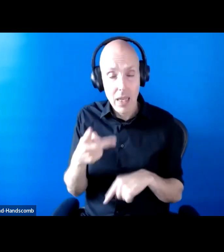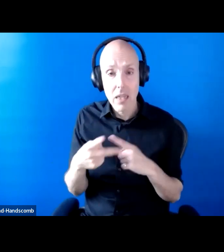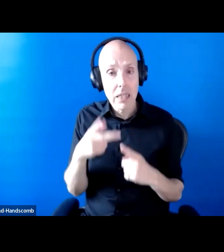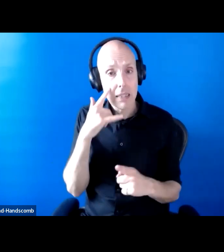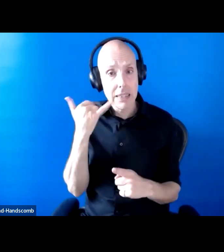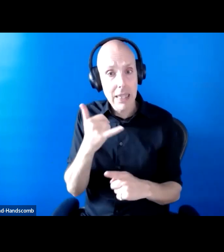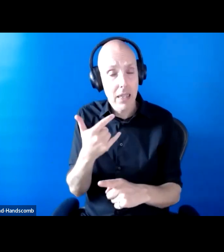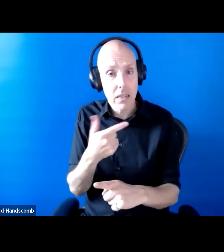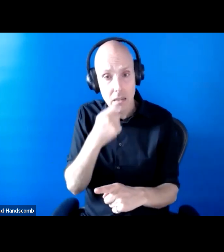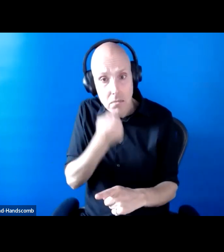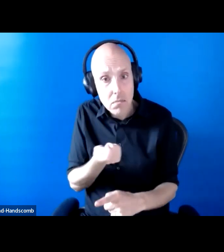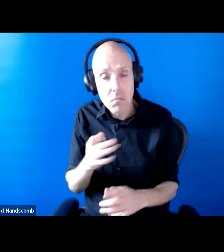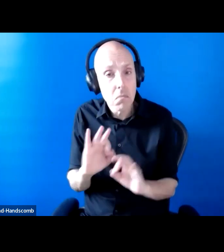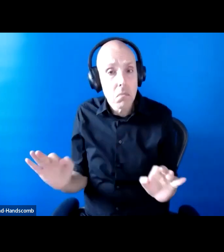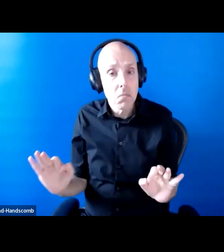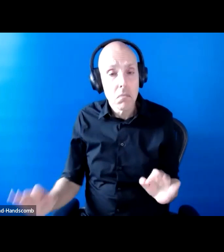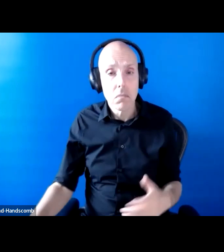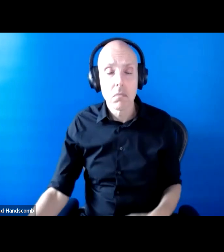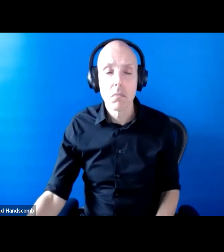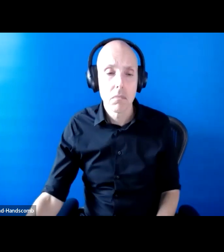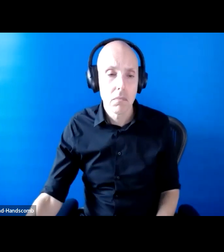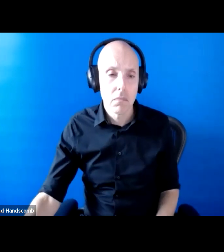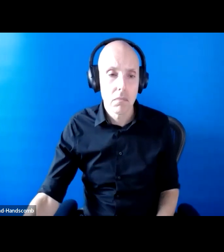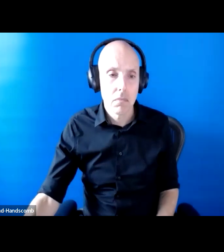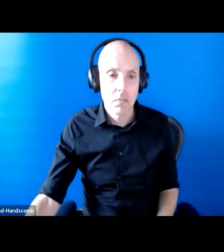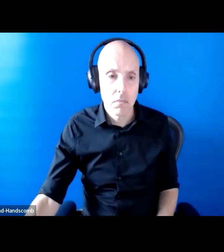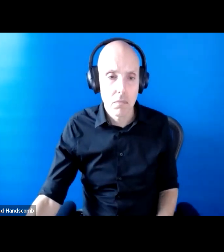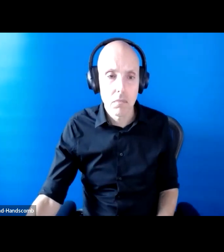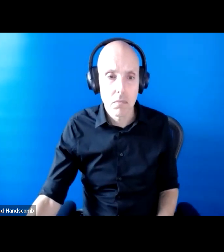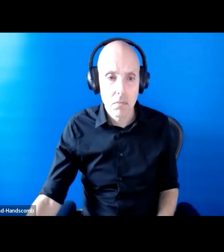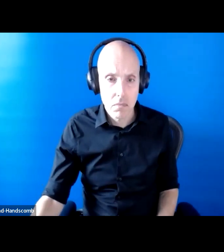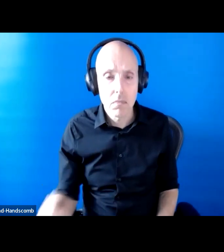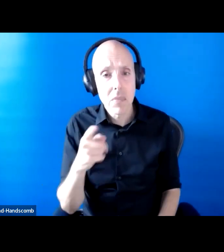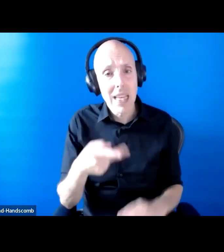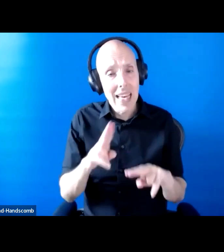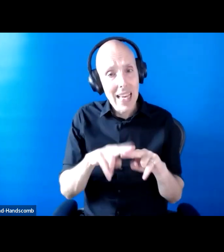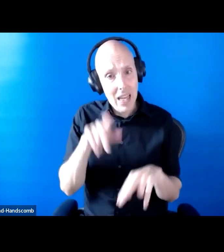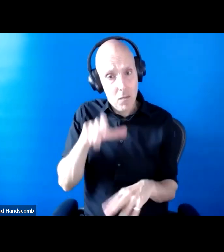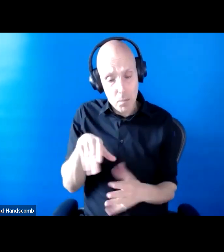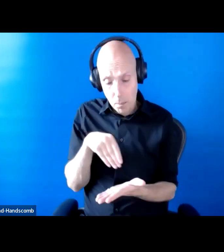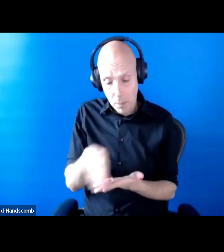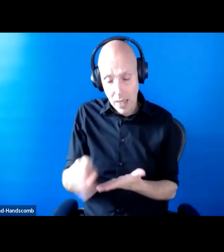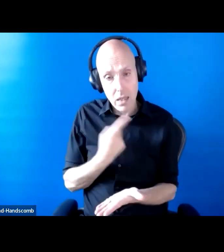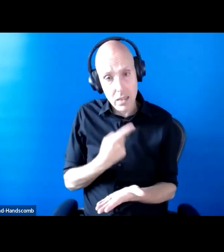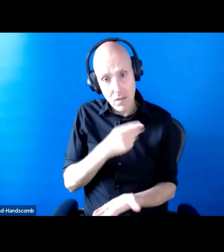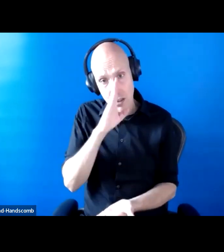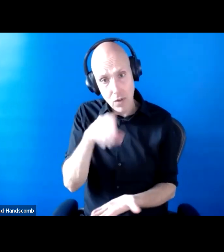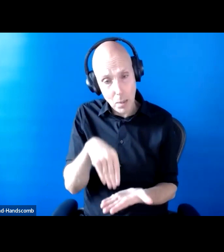People who were using direct payments to pay for their own care, found themselves really